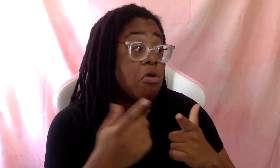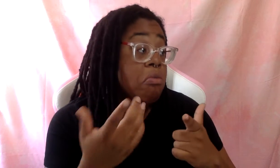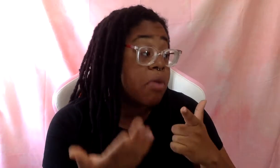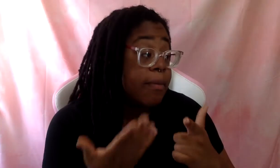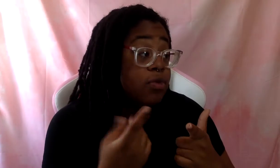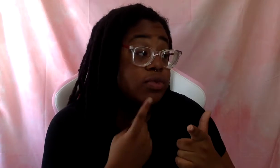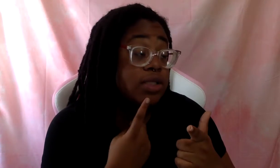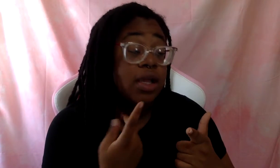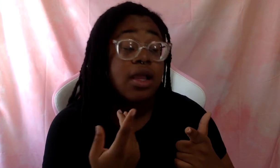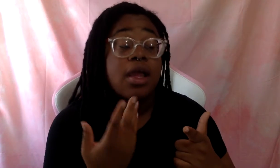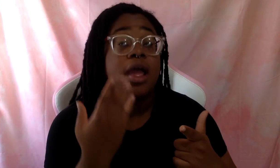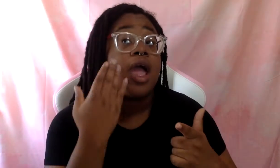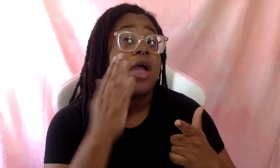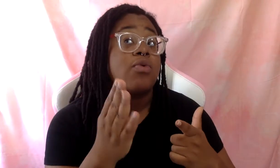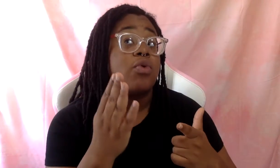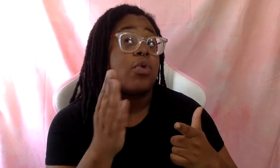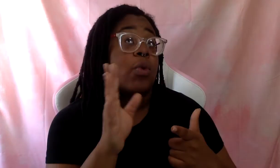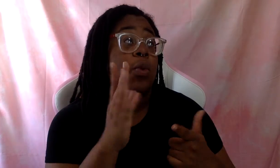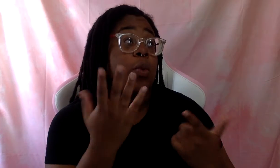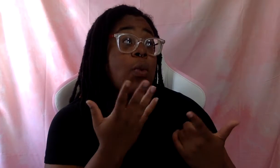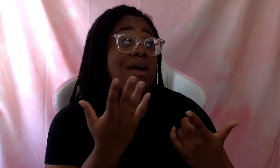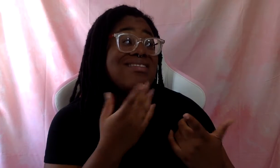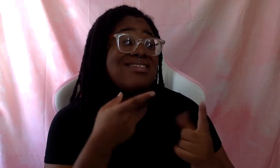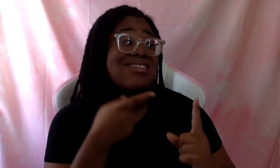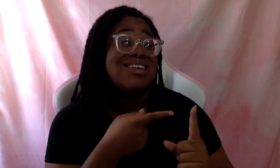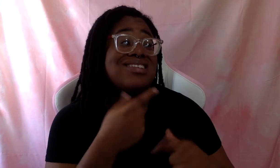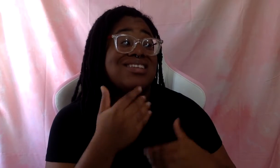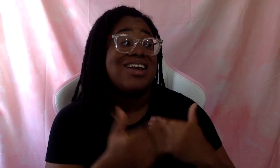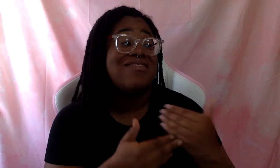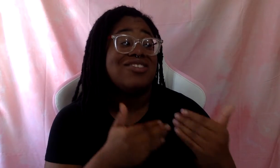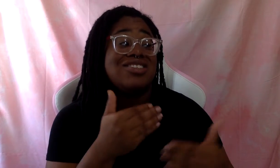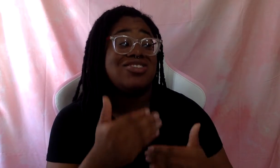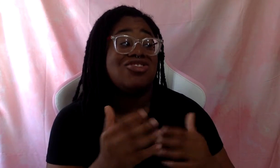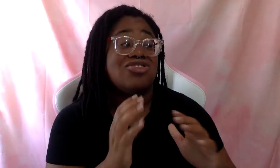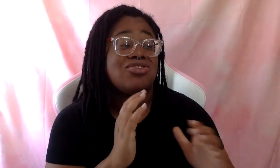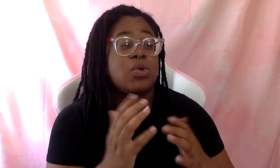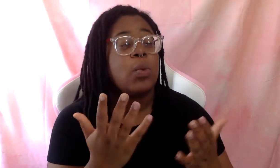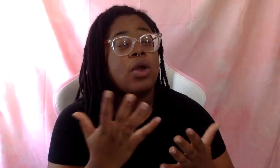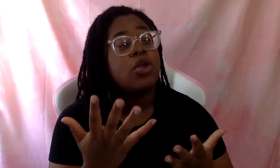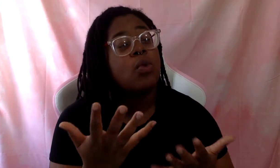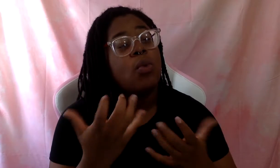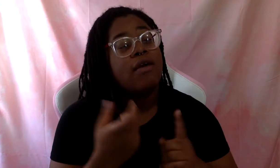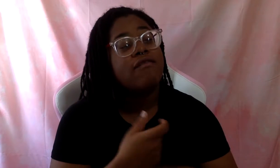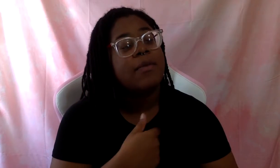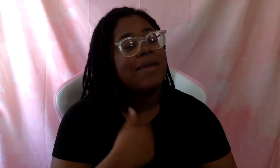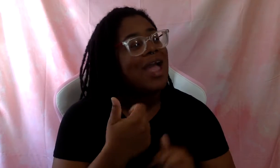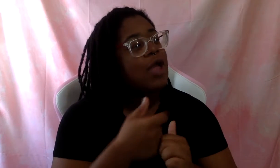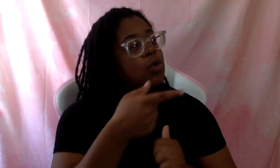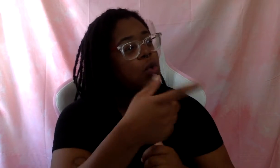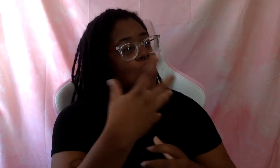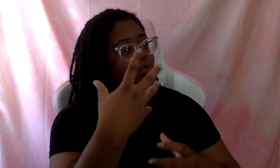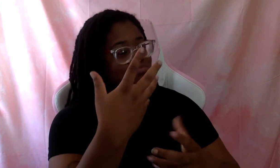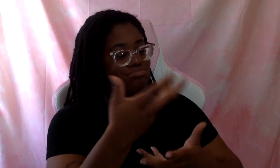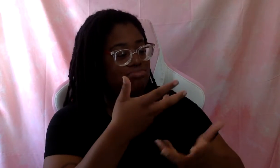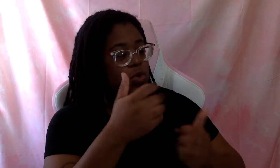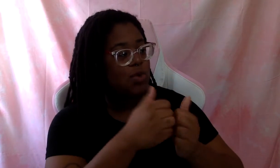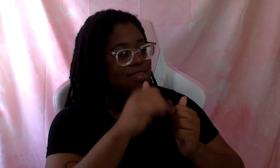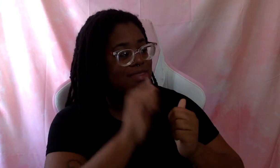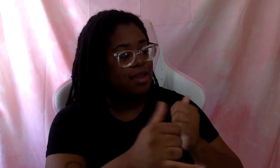actually don't know where we're going in this conversation. What do you want from me? How do you engage them? Yeah. I think that,